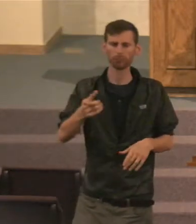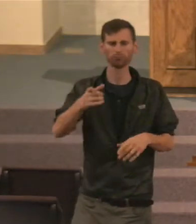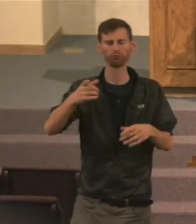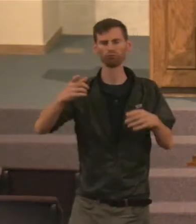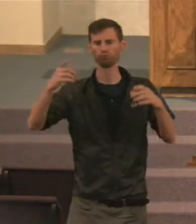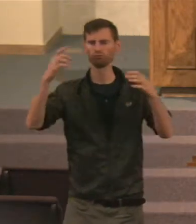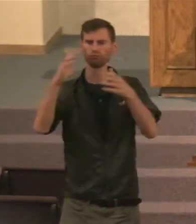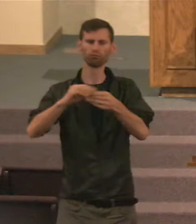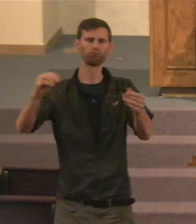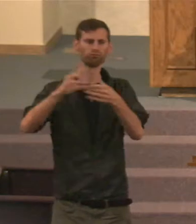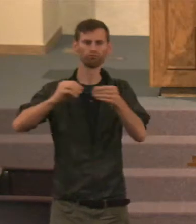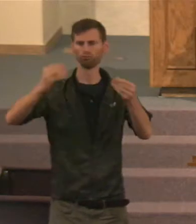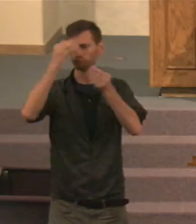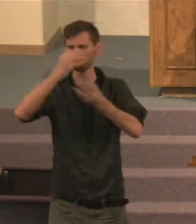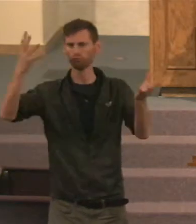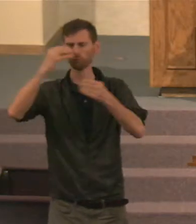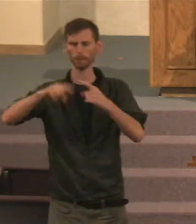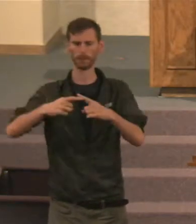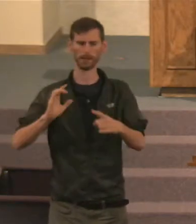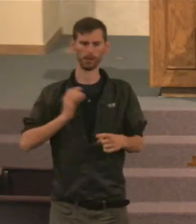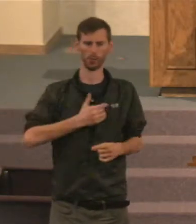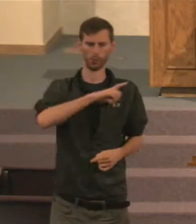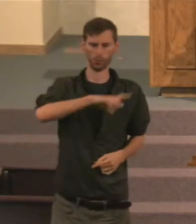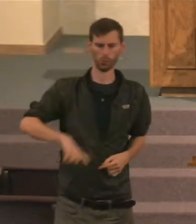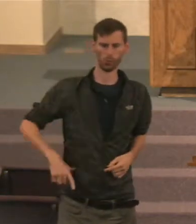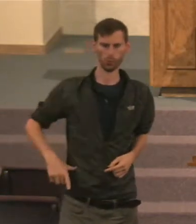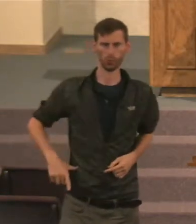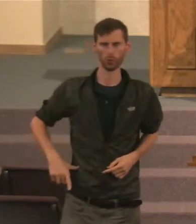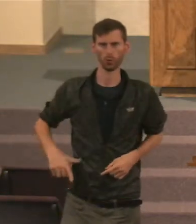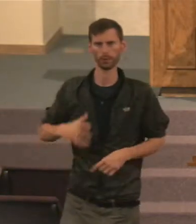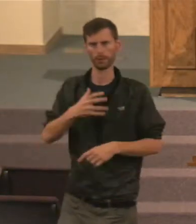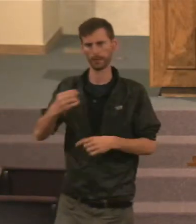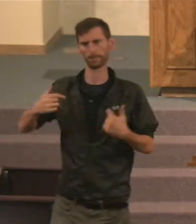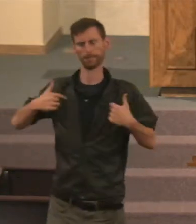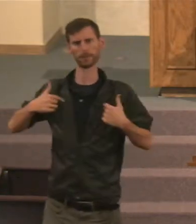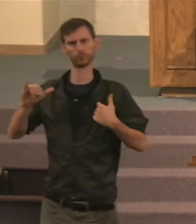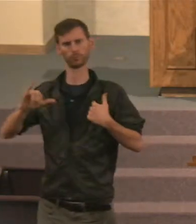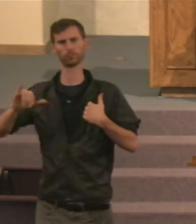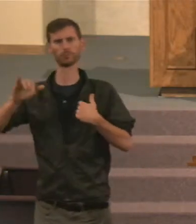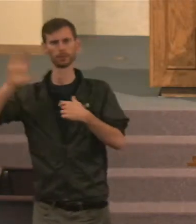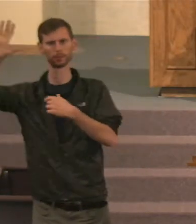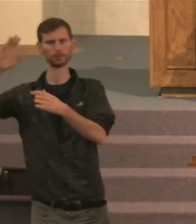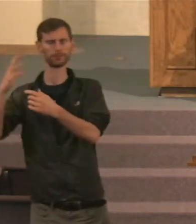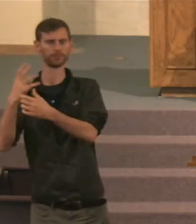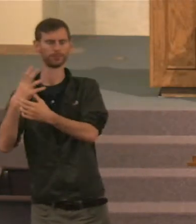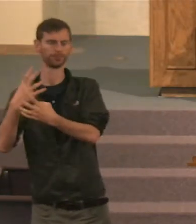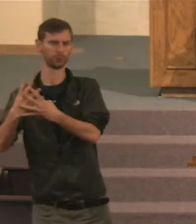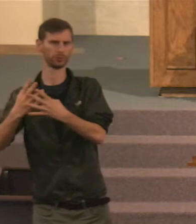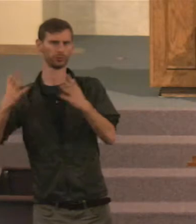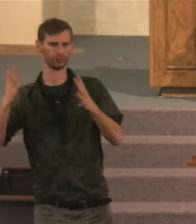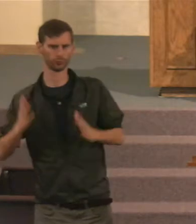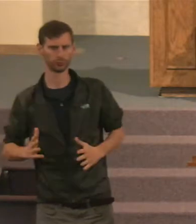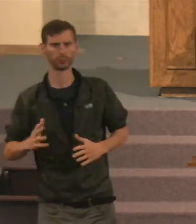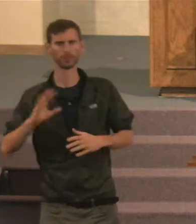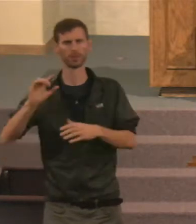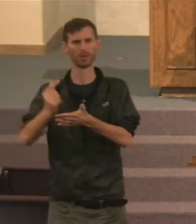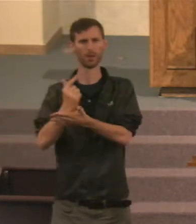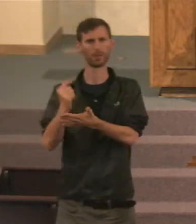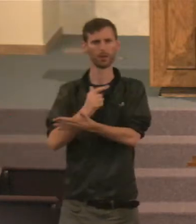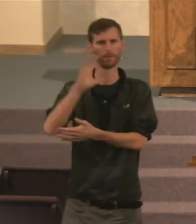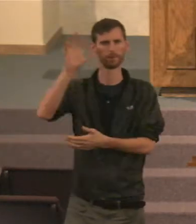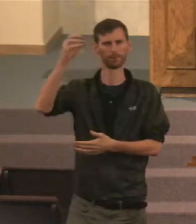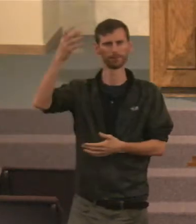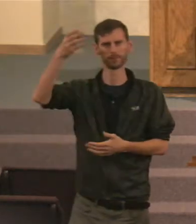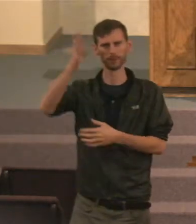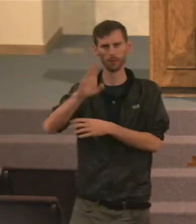nor of me, his prisoner, but share in suffering for the gospel and the power of God, who saved us and called us with a holy calling,